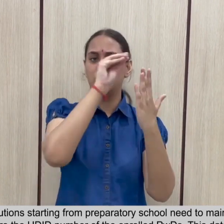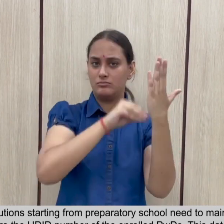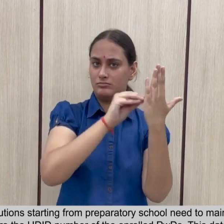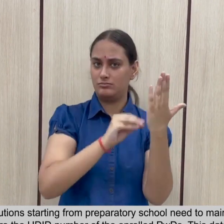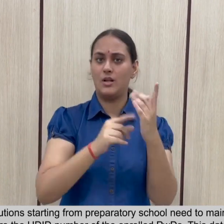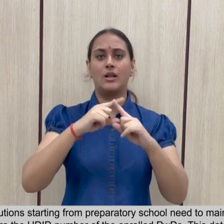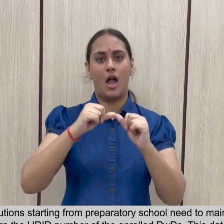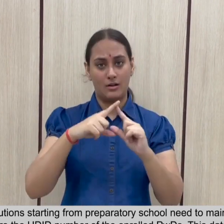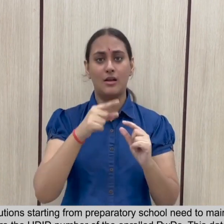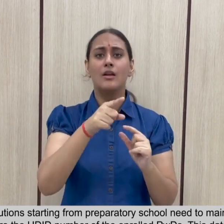enrolled PWDs.